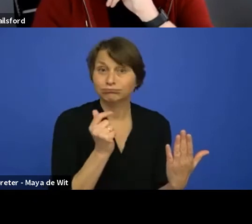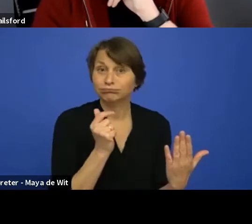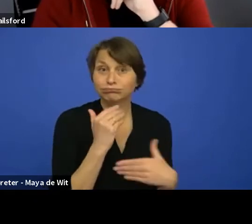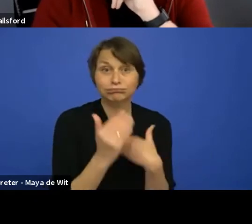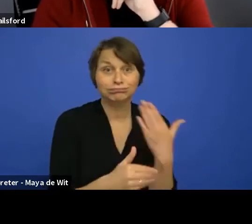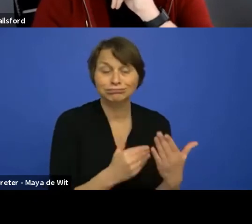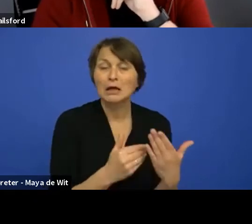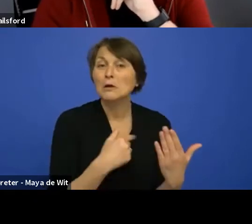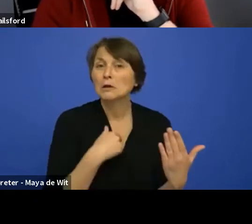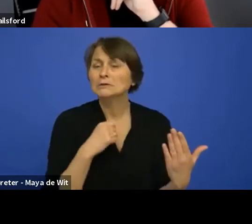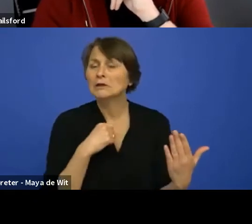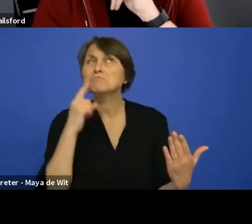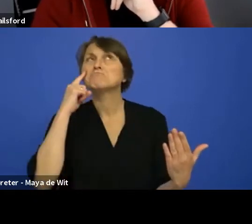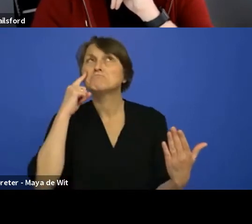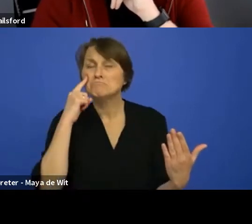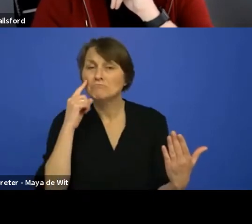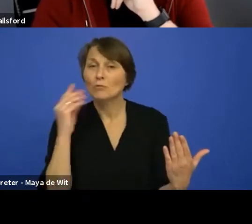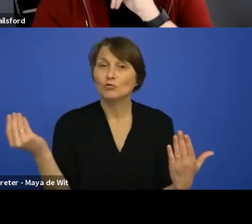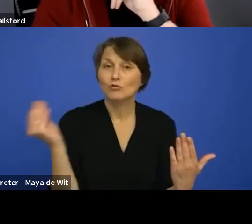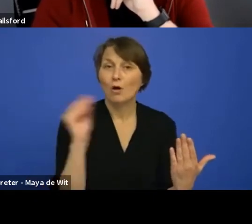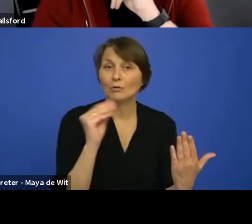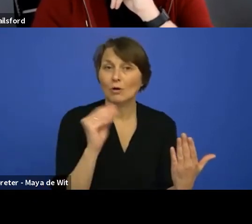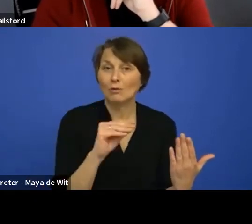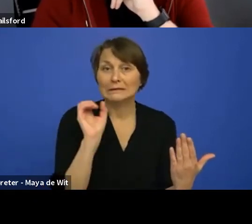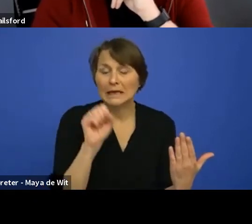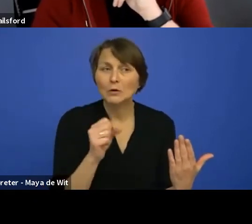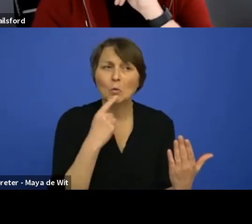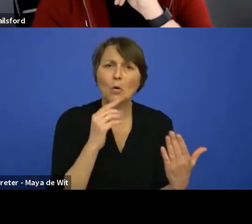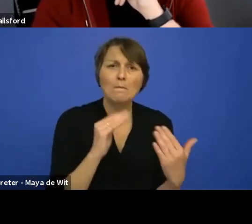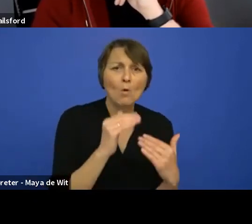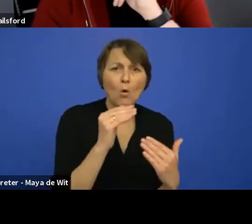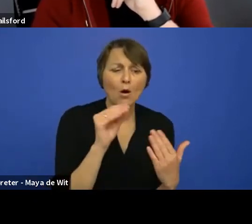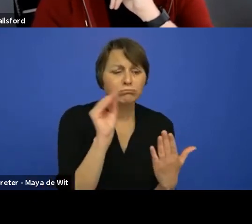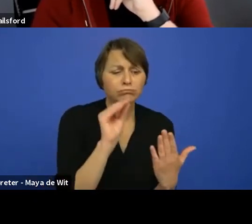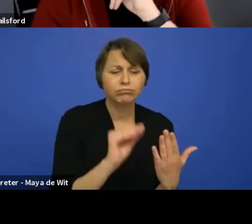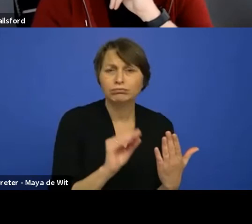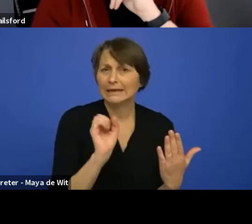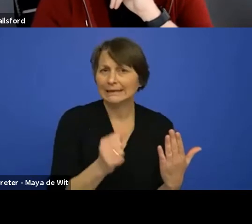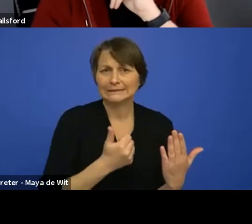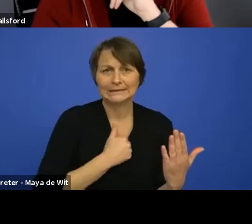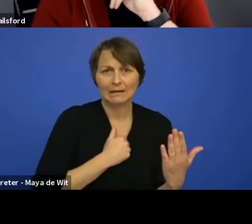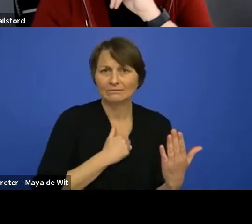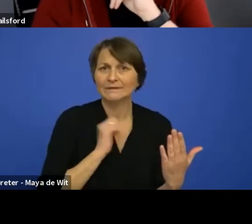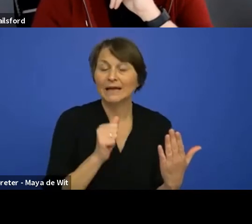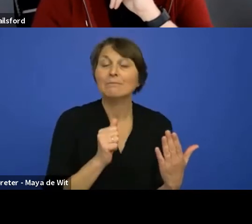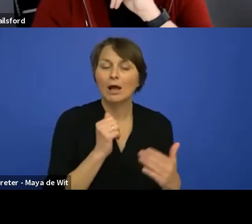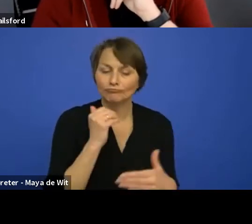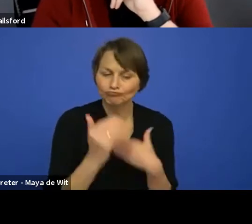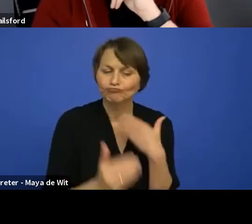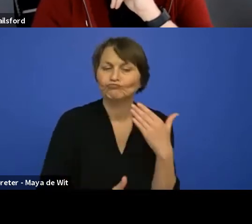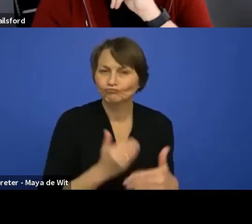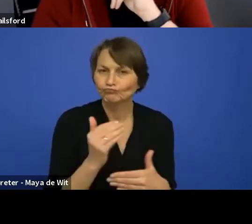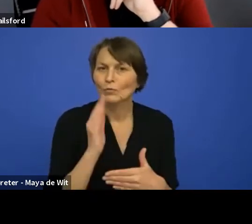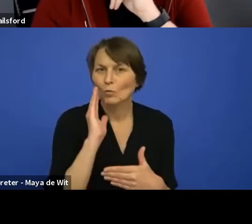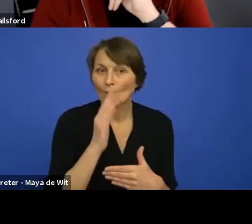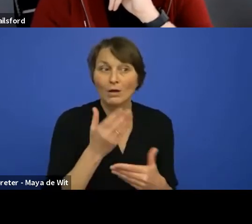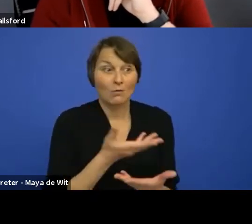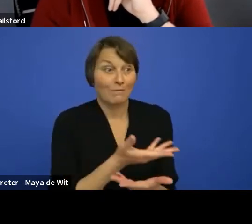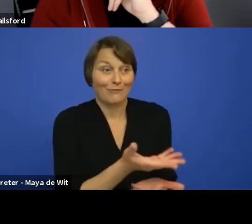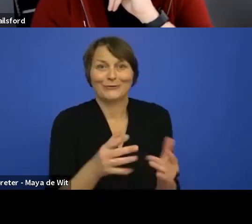to it if we want to, if we want to describe something more and, and that's probably something we will continue to work on and where the community will pitch in